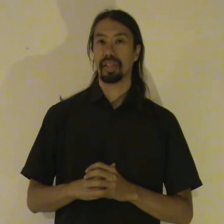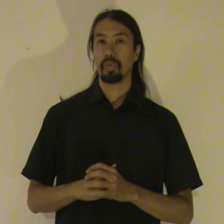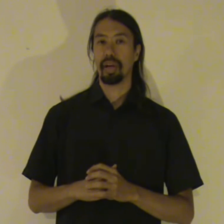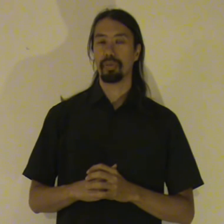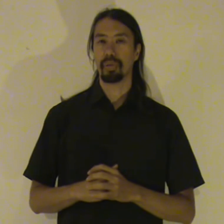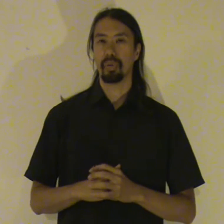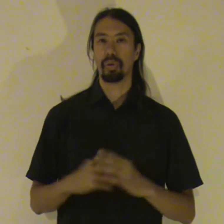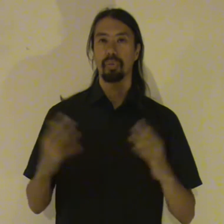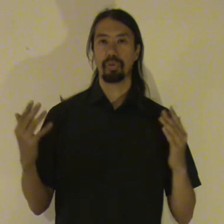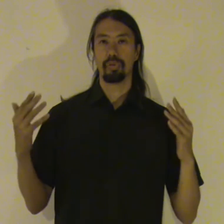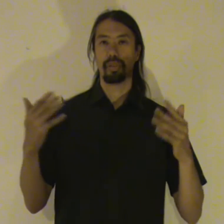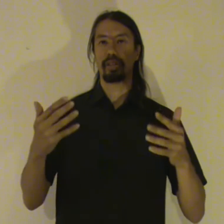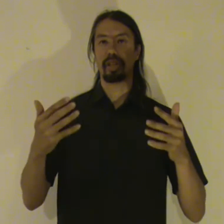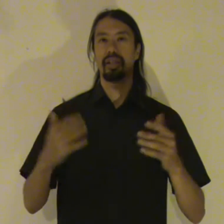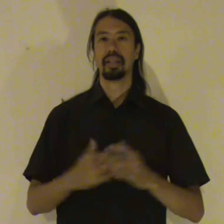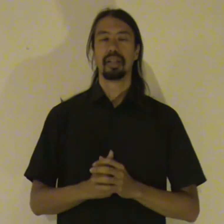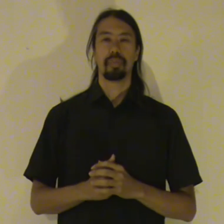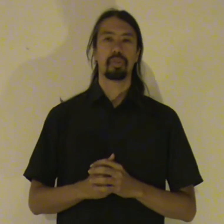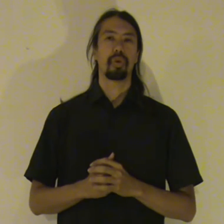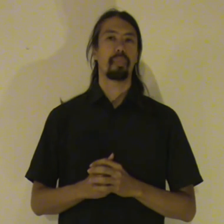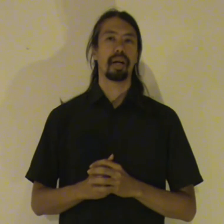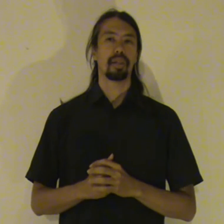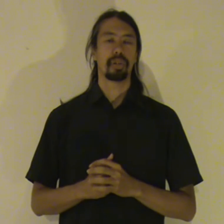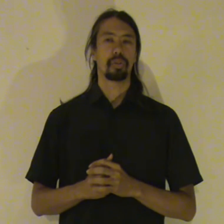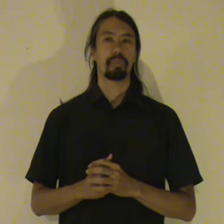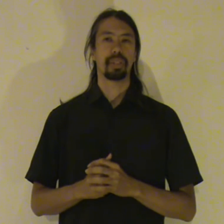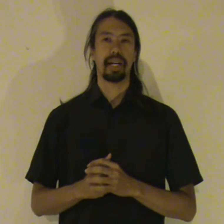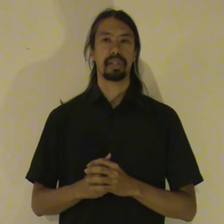get away from you. Or you will fill it in. With your own mind. With your own projection.